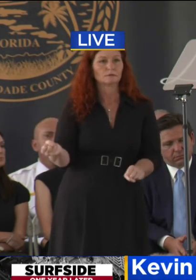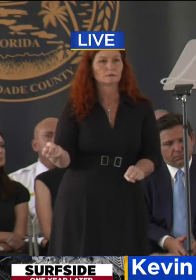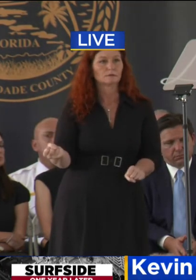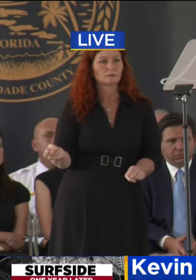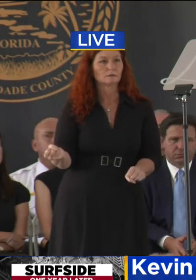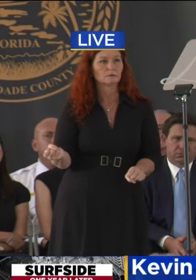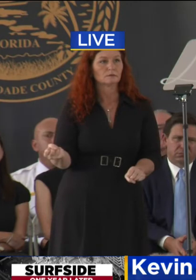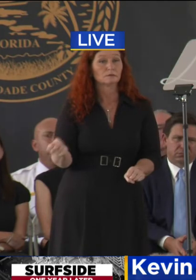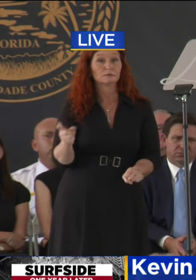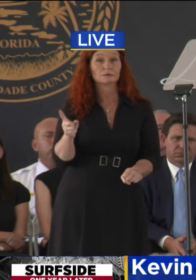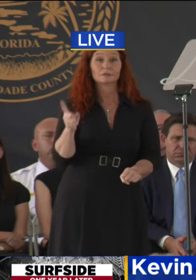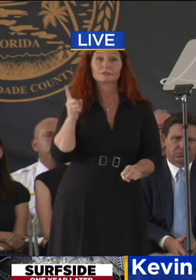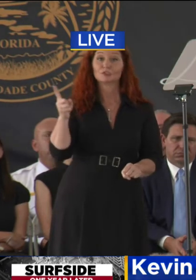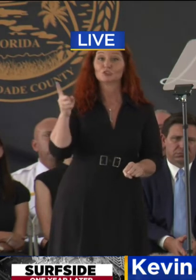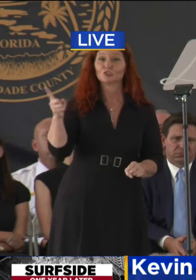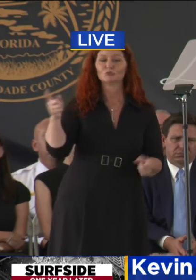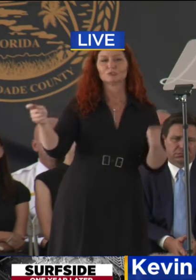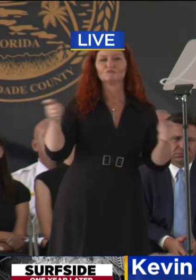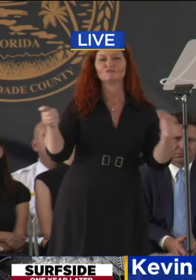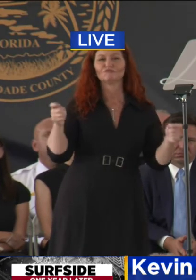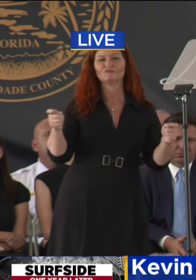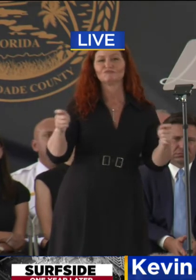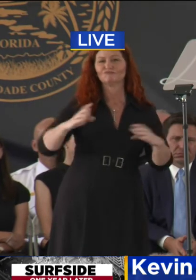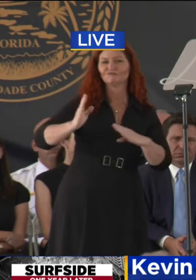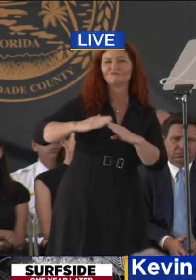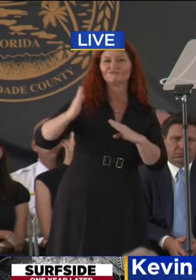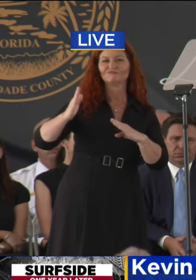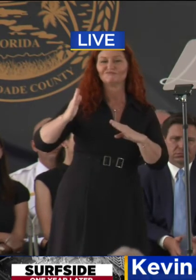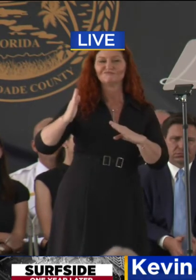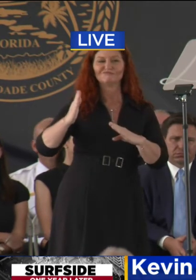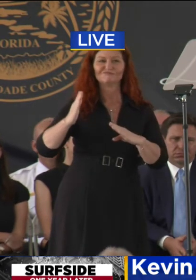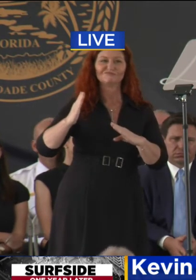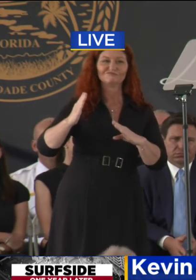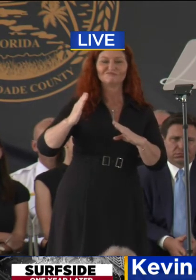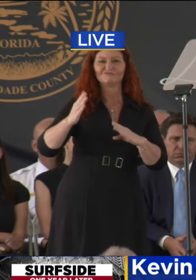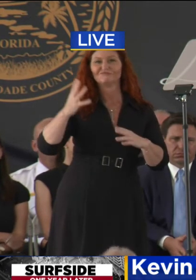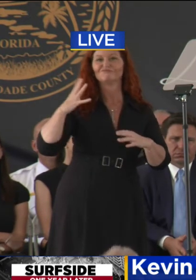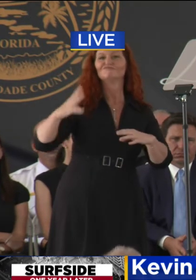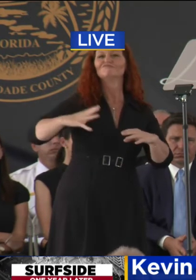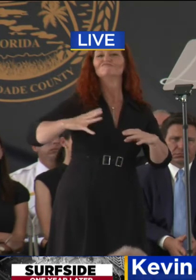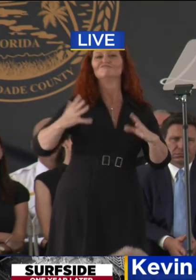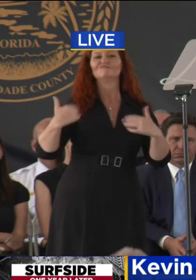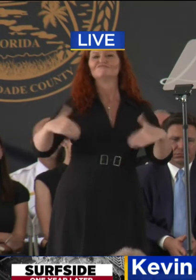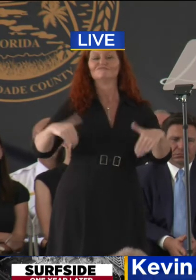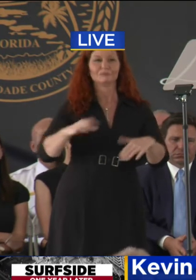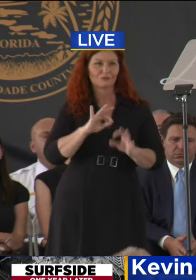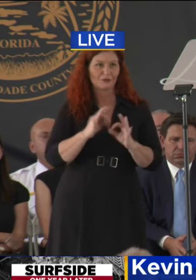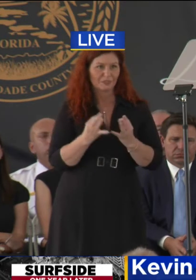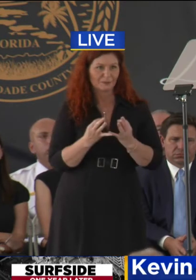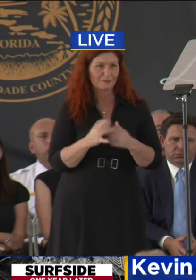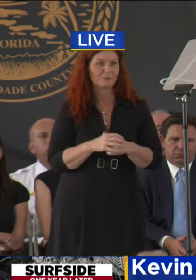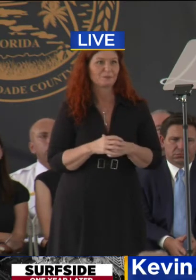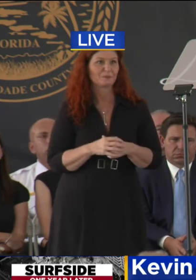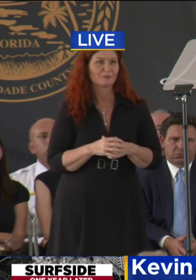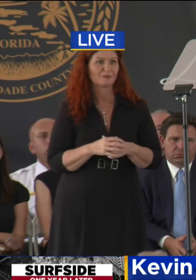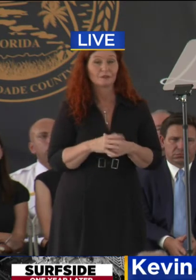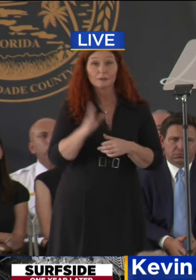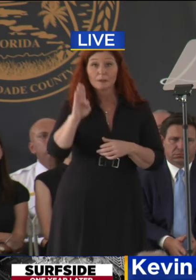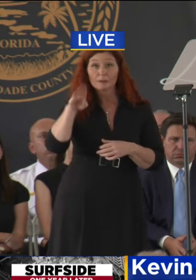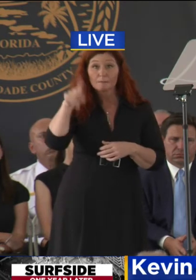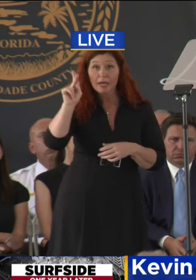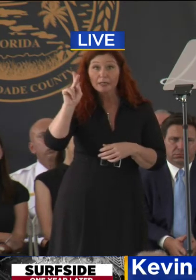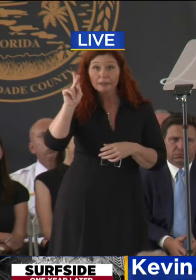Judy was the matriarch of our family. I did not even know where our bank account